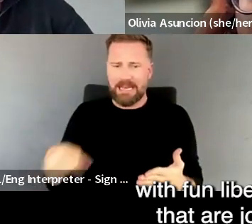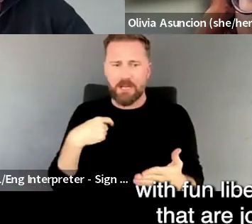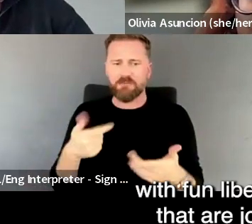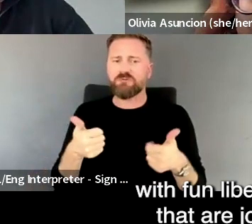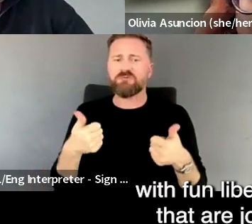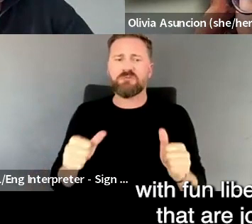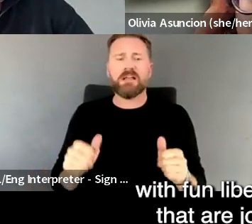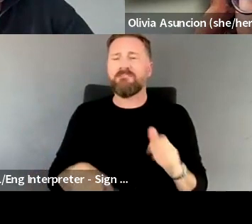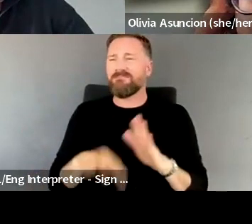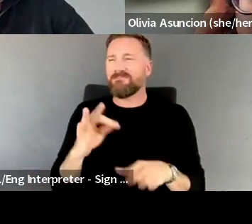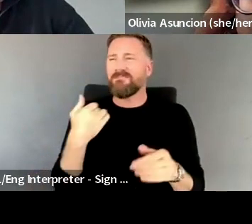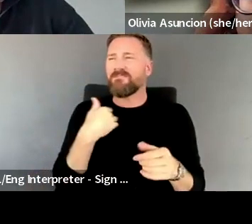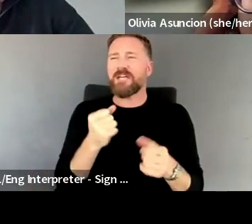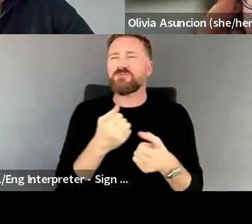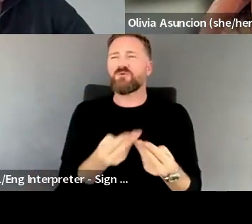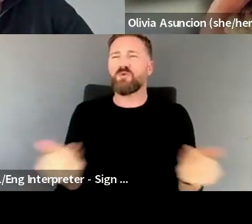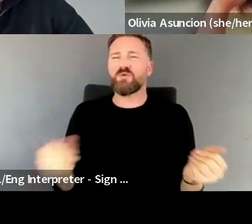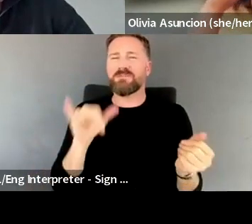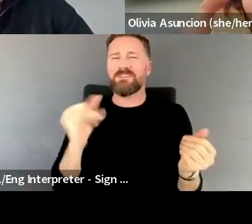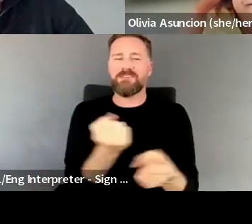uh, that are joyful for them.